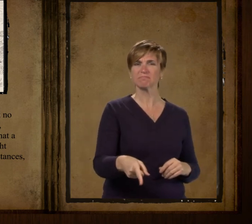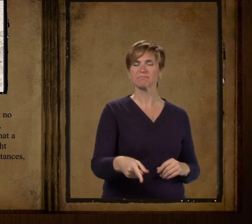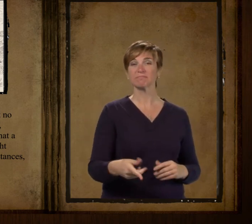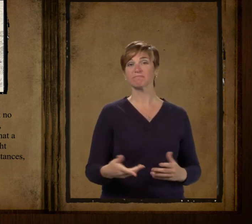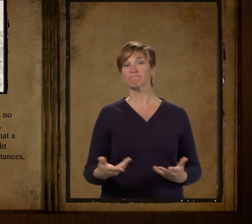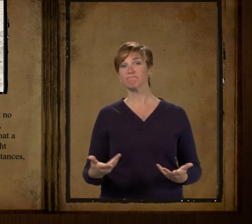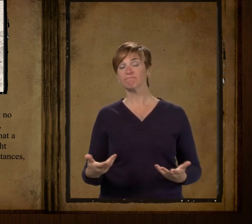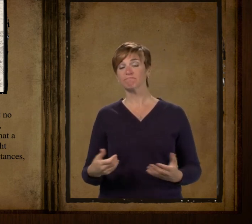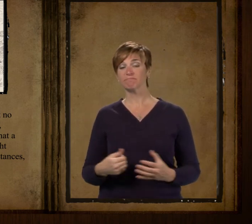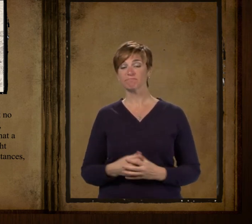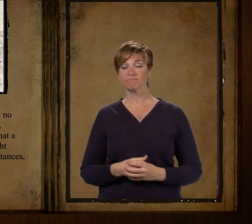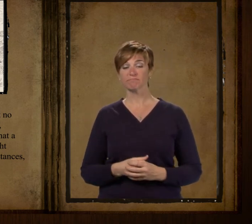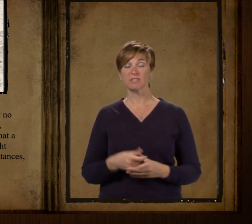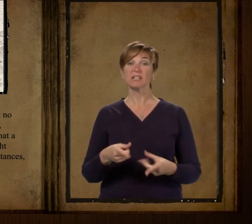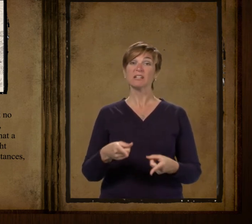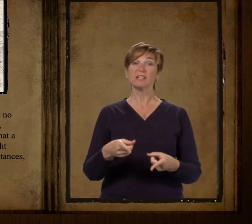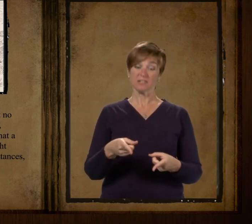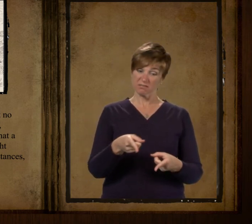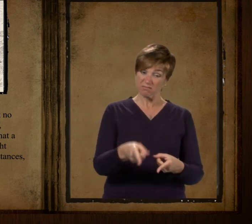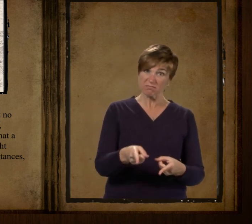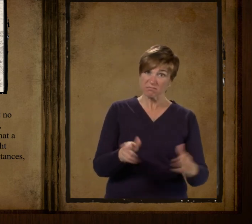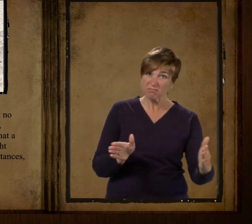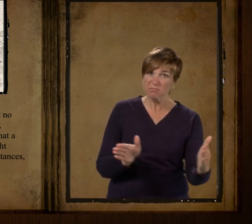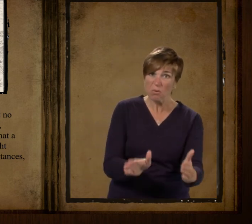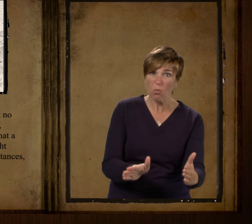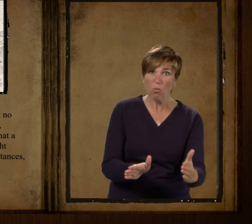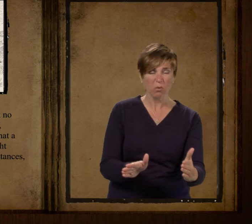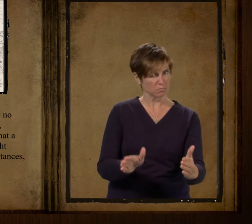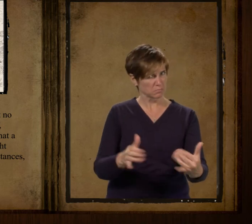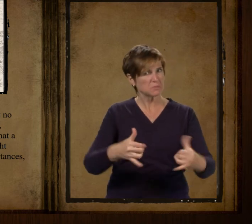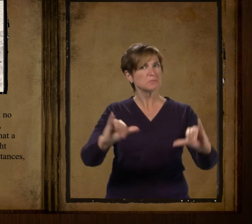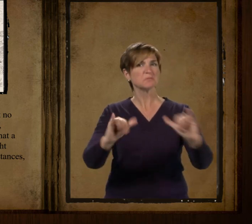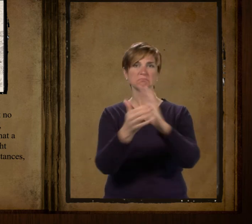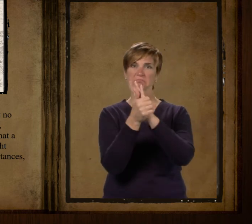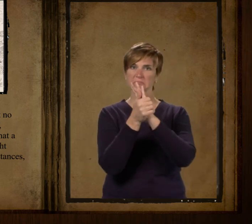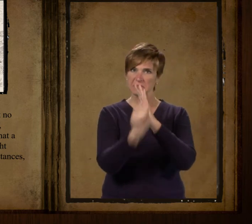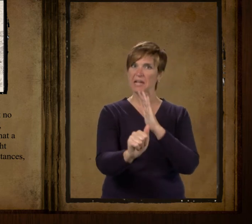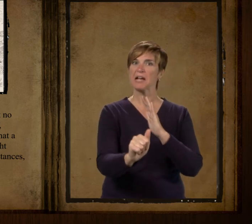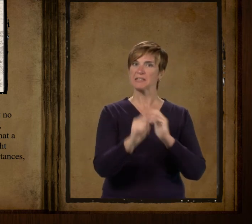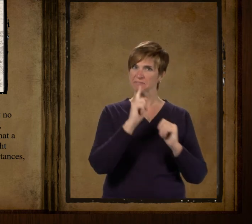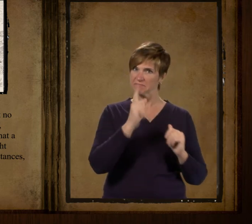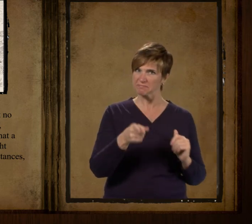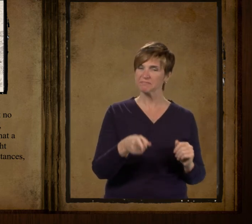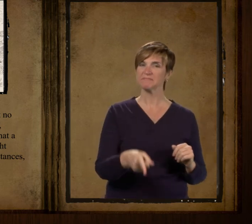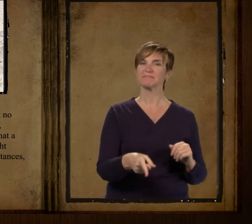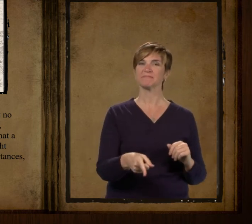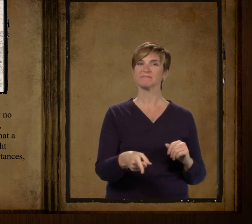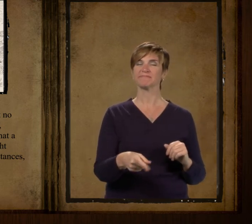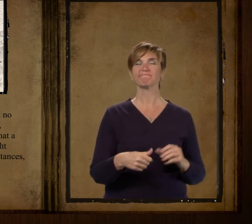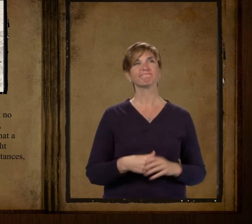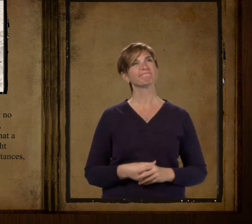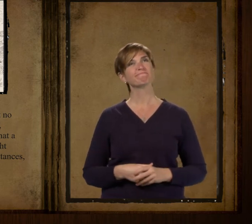a dog could make such a fight as he could under them circumstances if he hadn't no talent